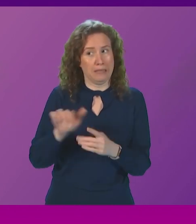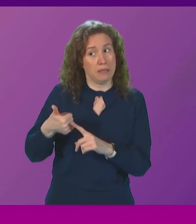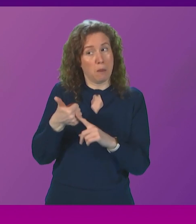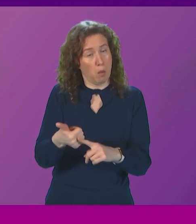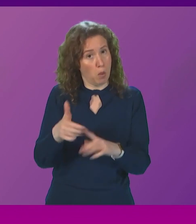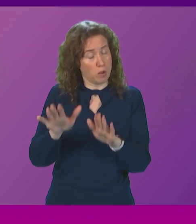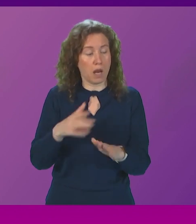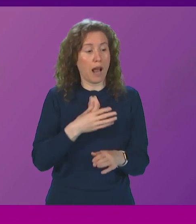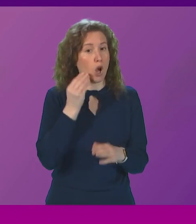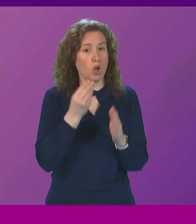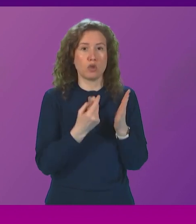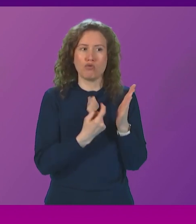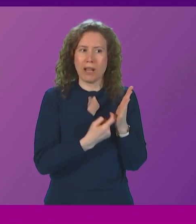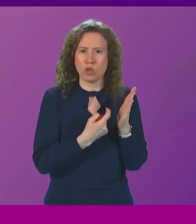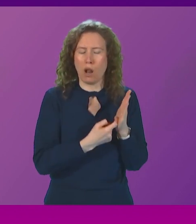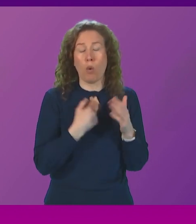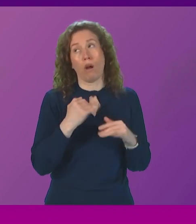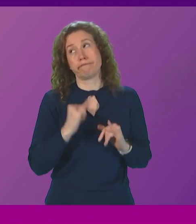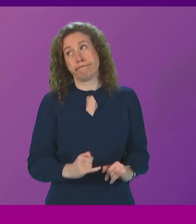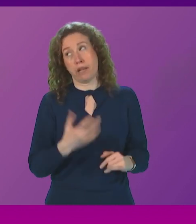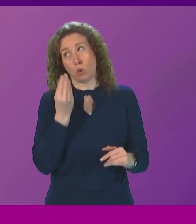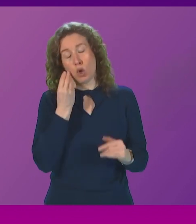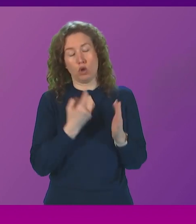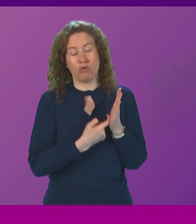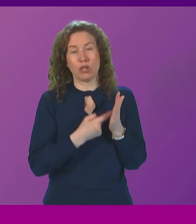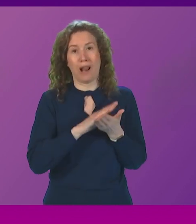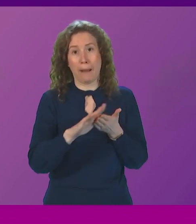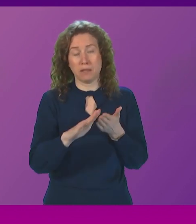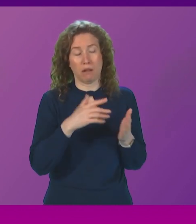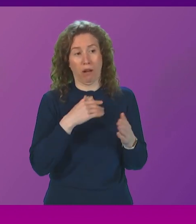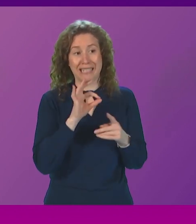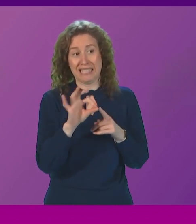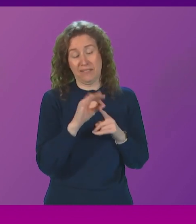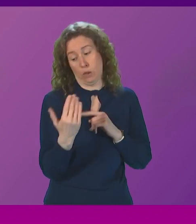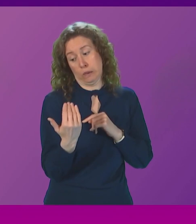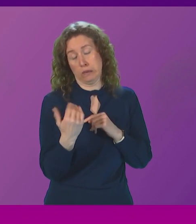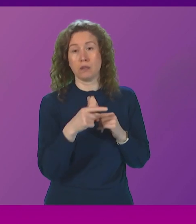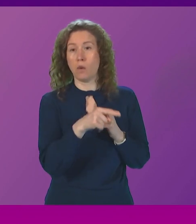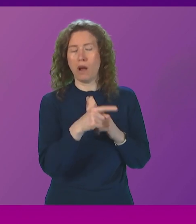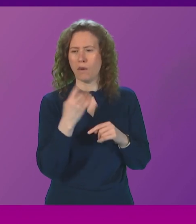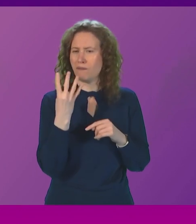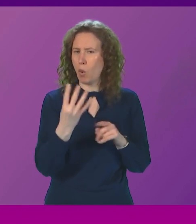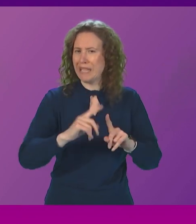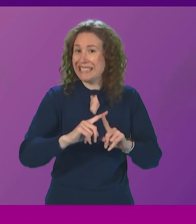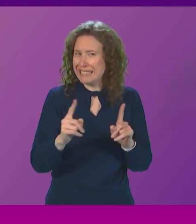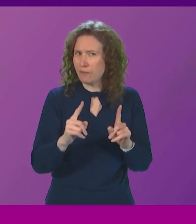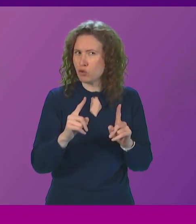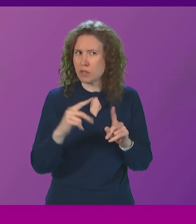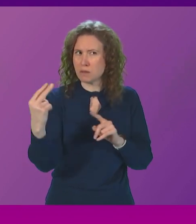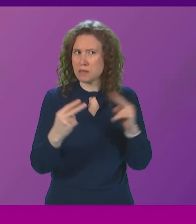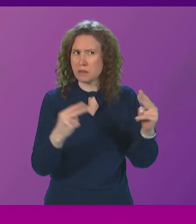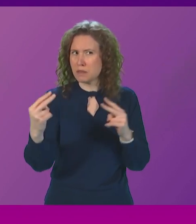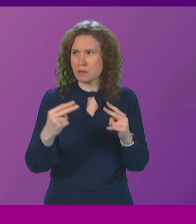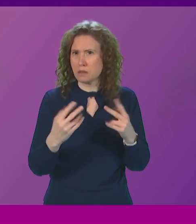heard Rachel... had the misfortune of hearing Rachel Hamilton's GMS interview a couple of days ago where we had four different positions, I think, on